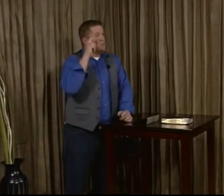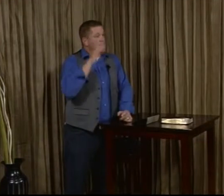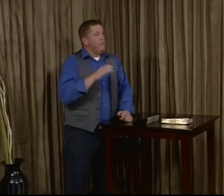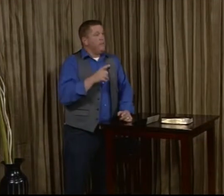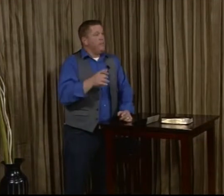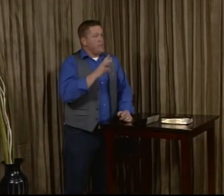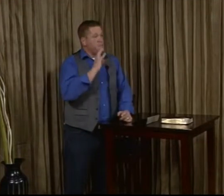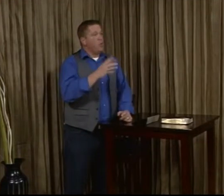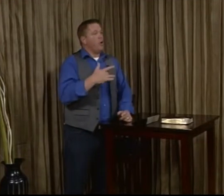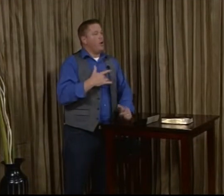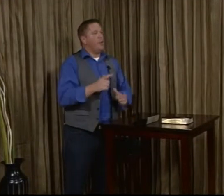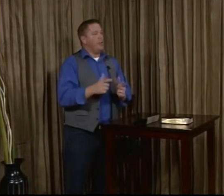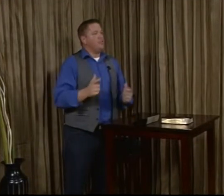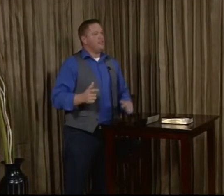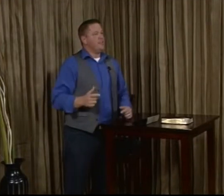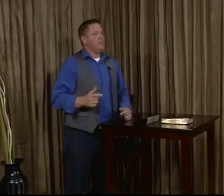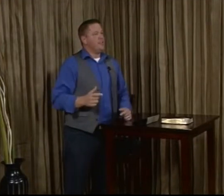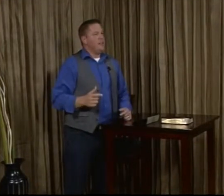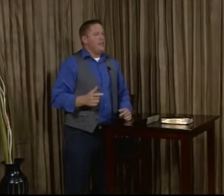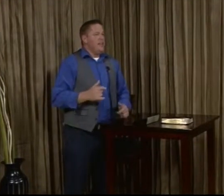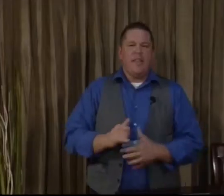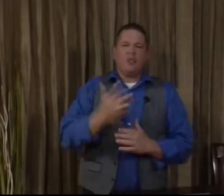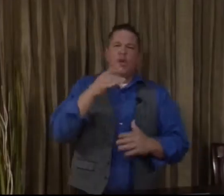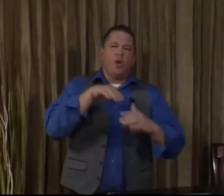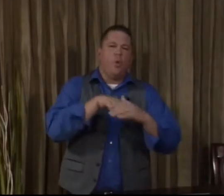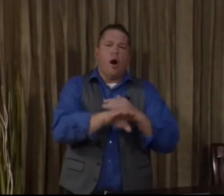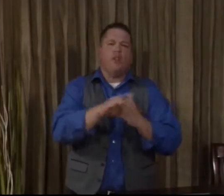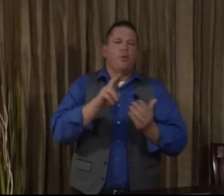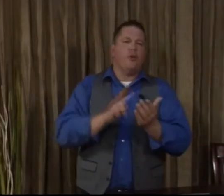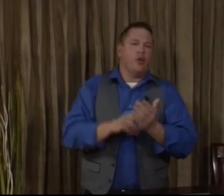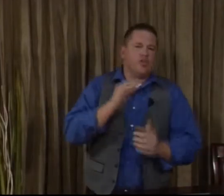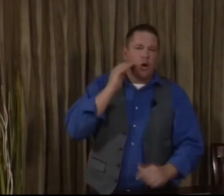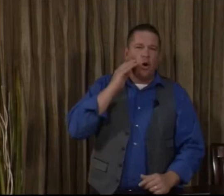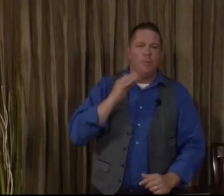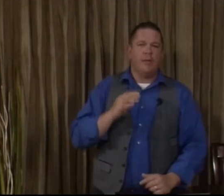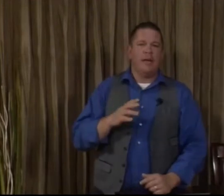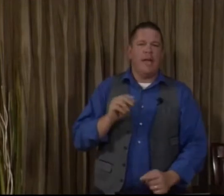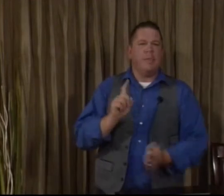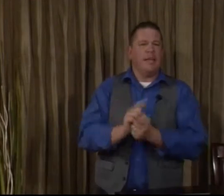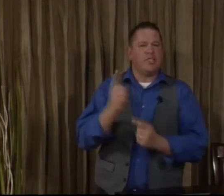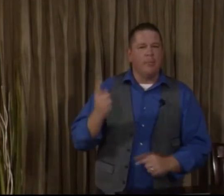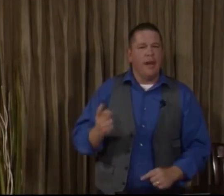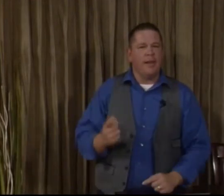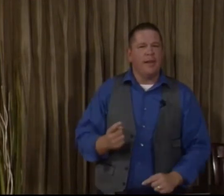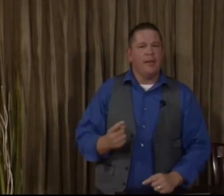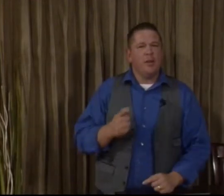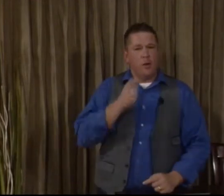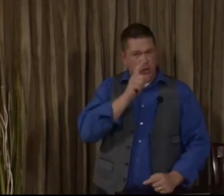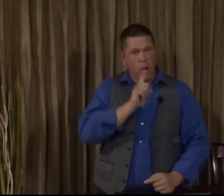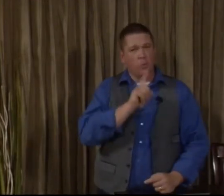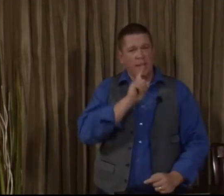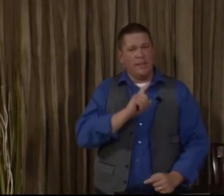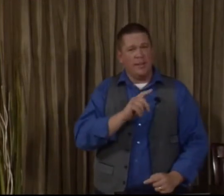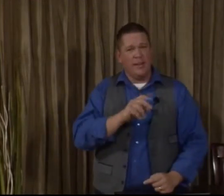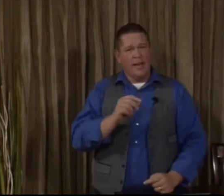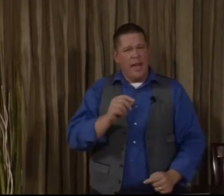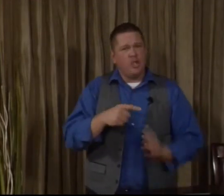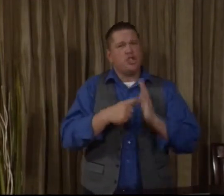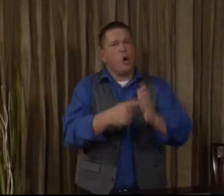believe they spoke heart language. That's why you can walk into a nursing home and meet somebody who's lonely and show